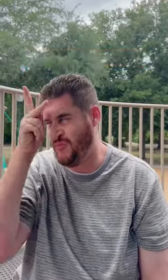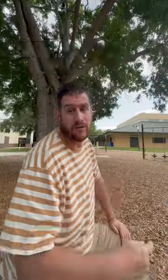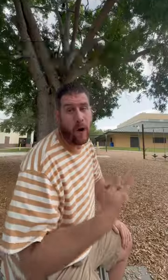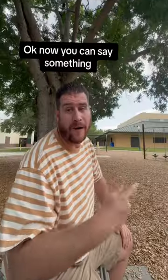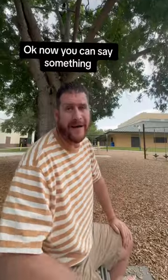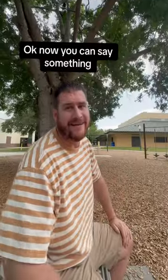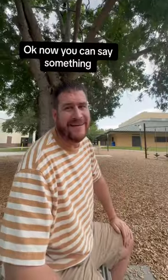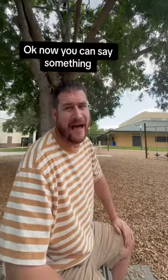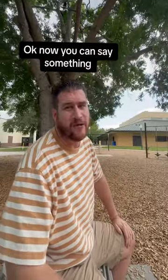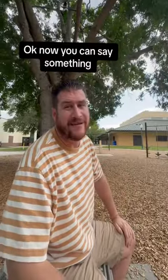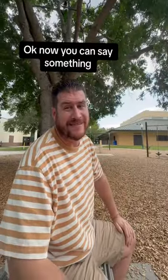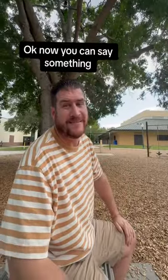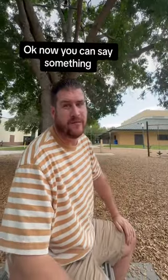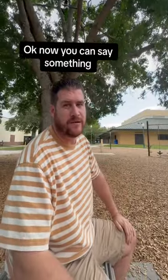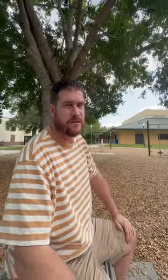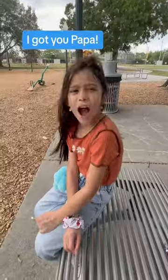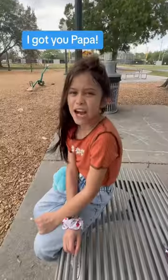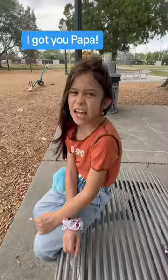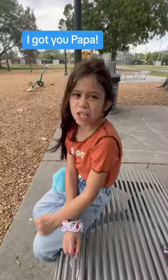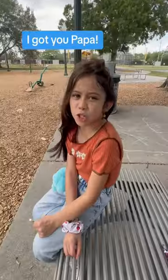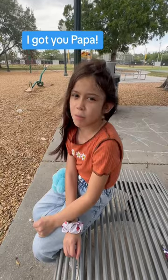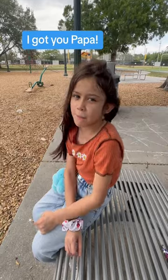Okay, now you can say something. I got you, Peppa.